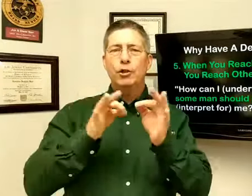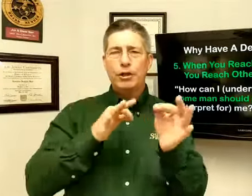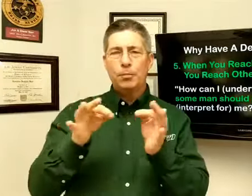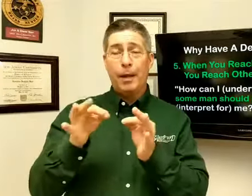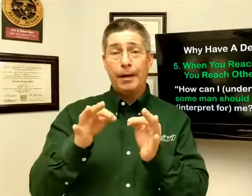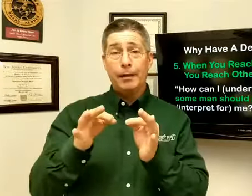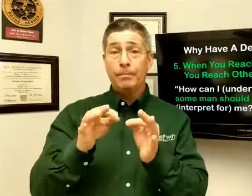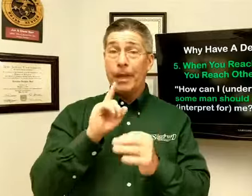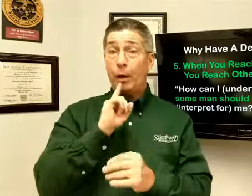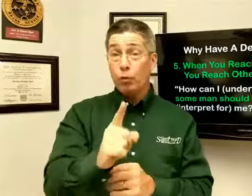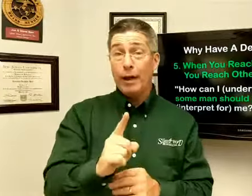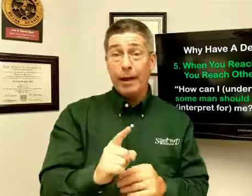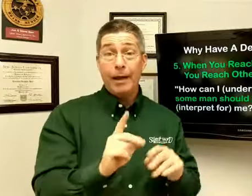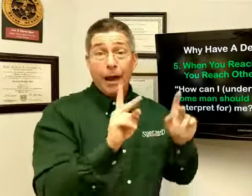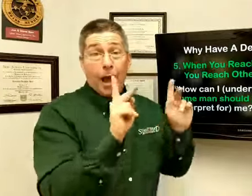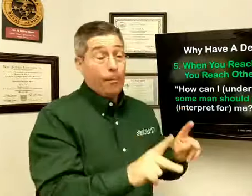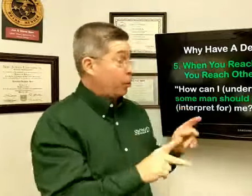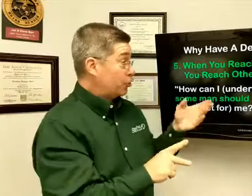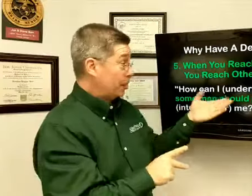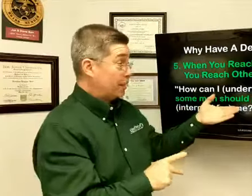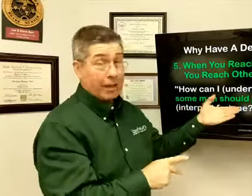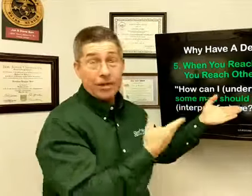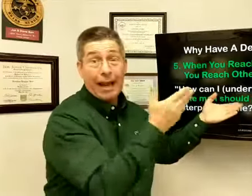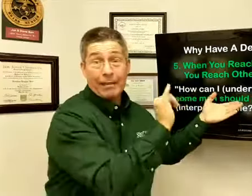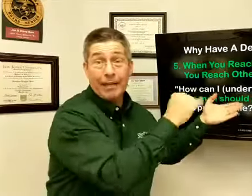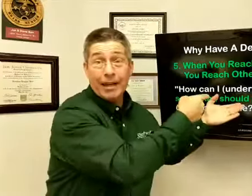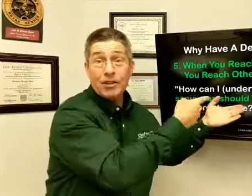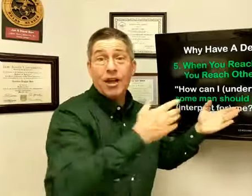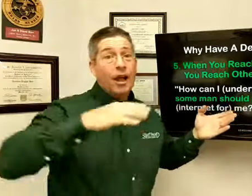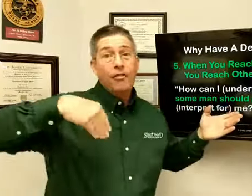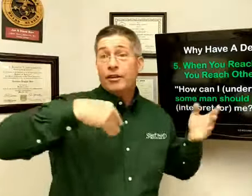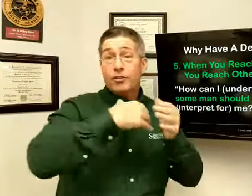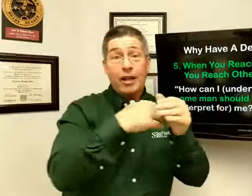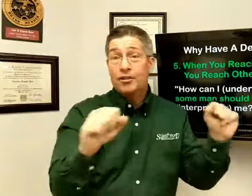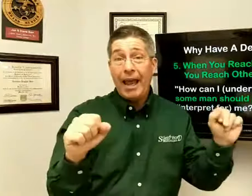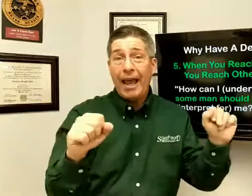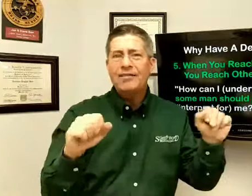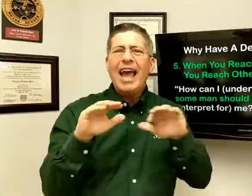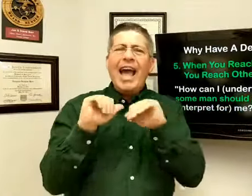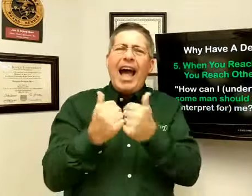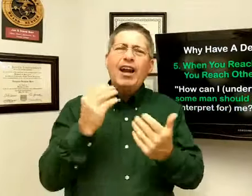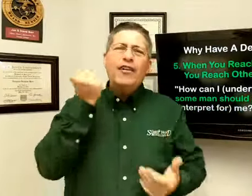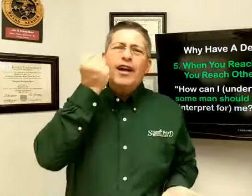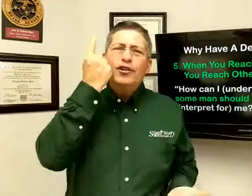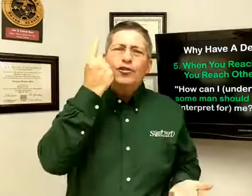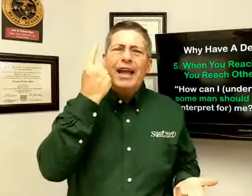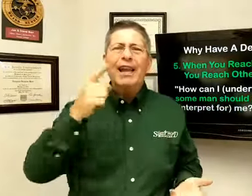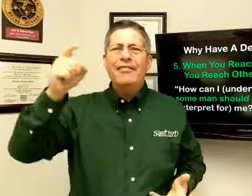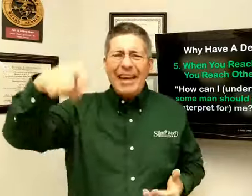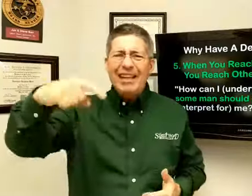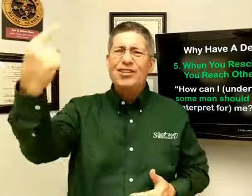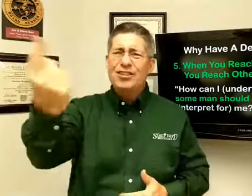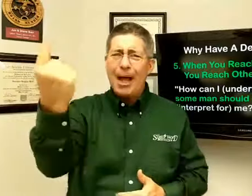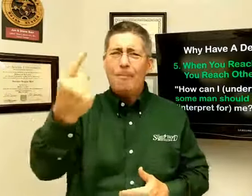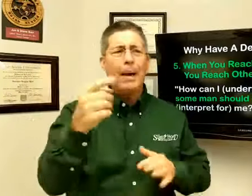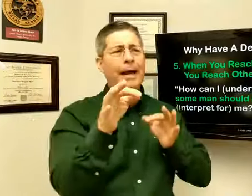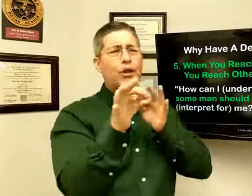explain it. And really, a person that's like this, that's not saved, how do they understand? They need somebody to